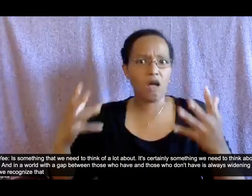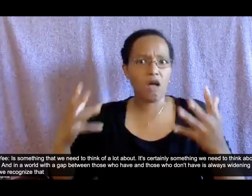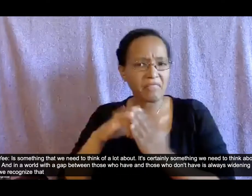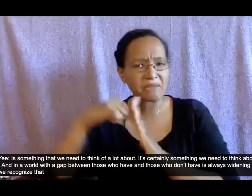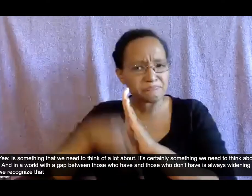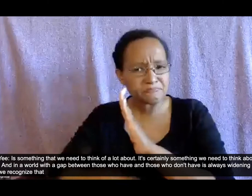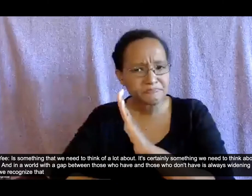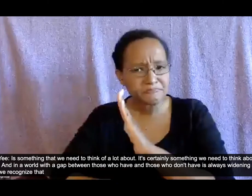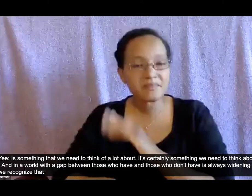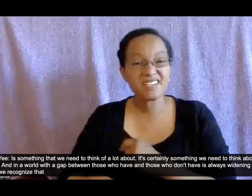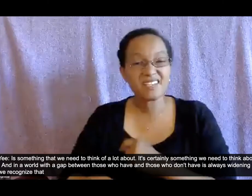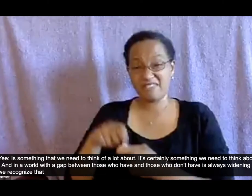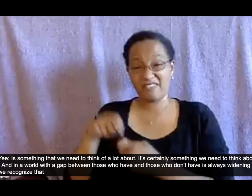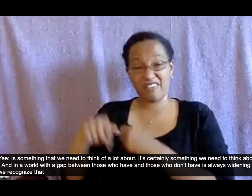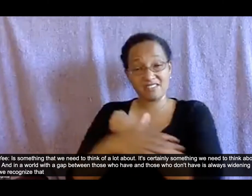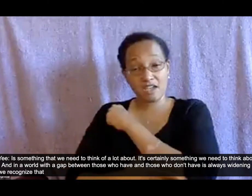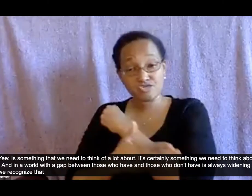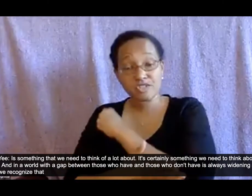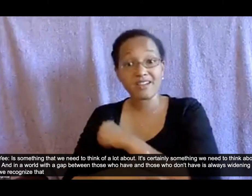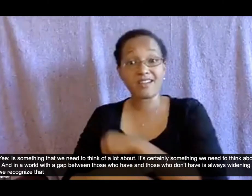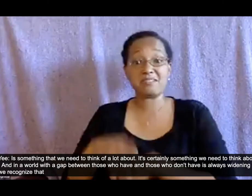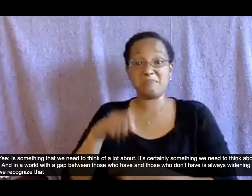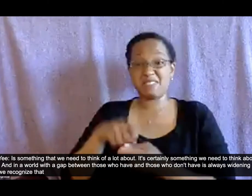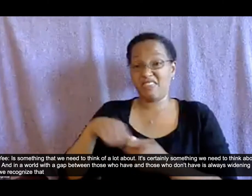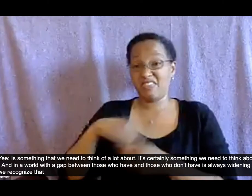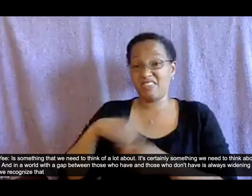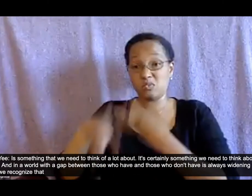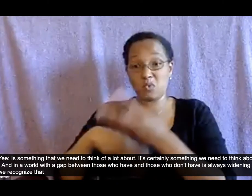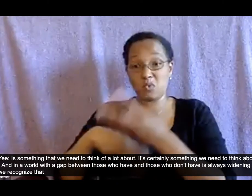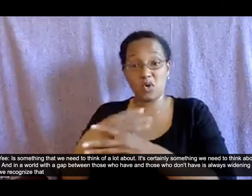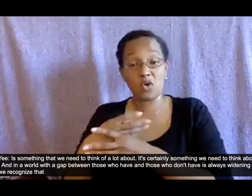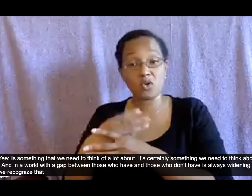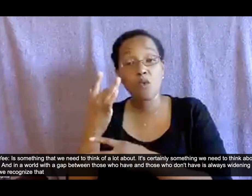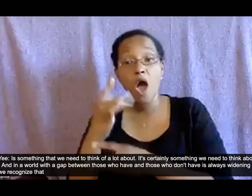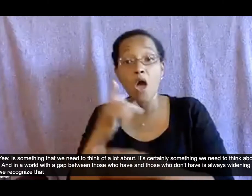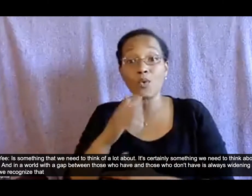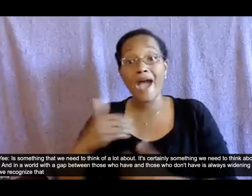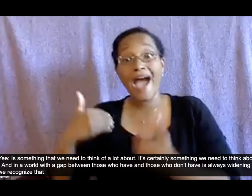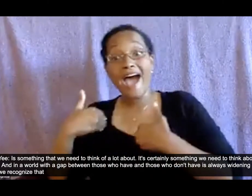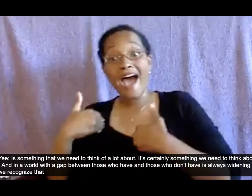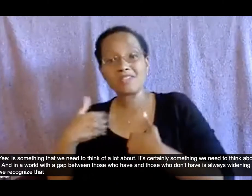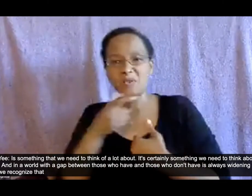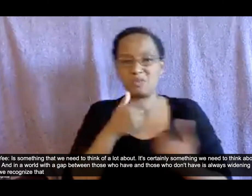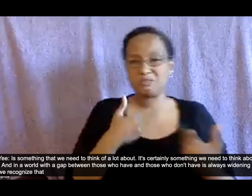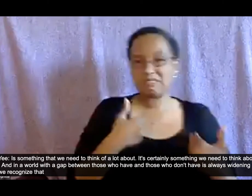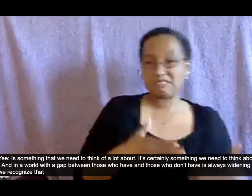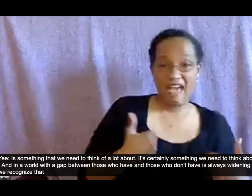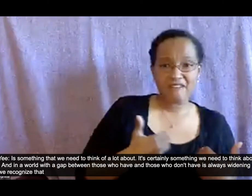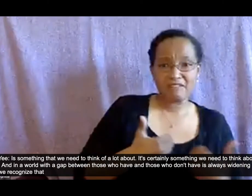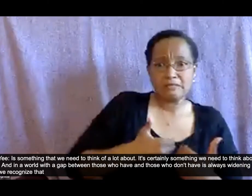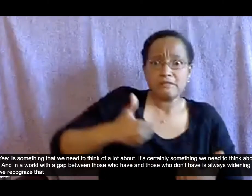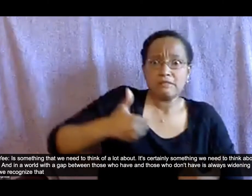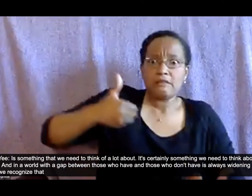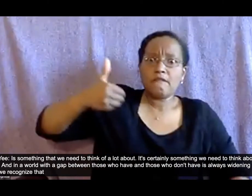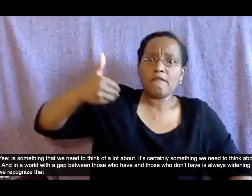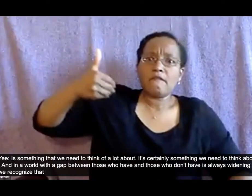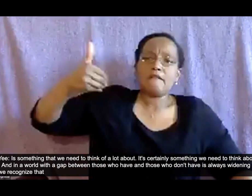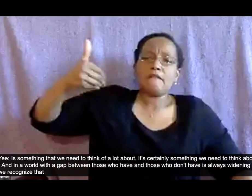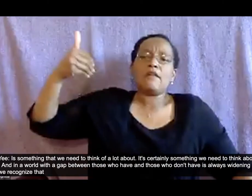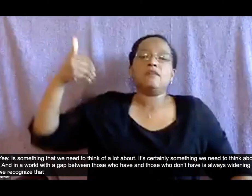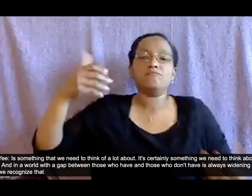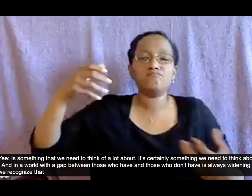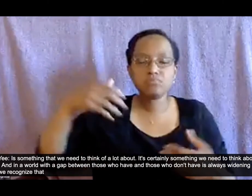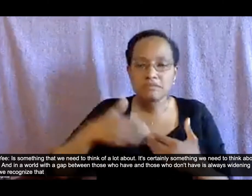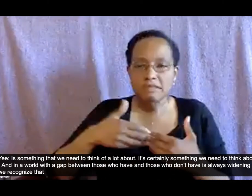with a gap between those who have and those who don't have is always widening and where even when we recognize that